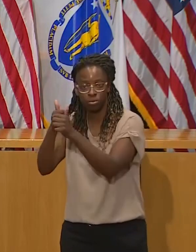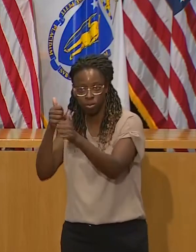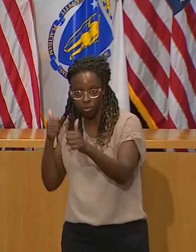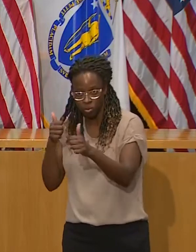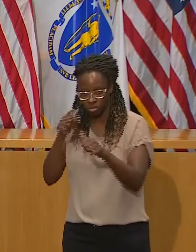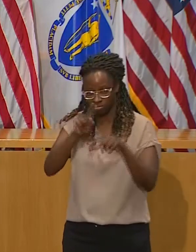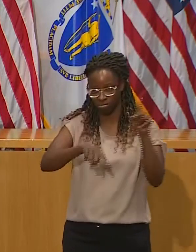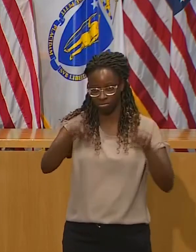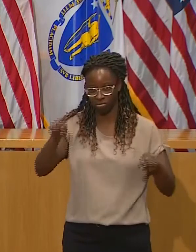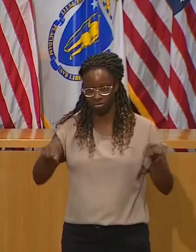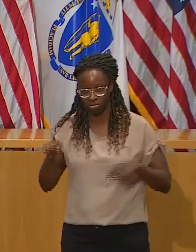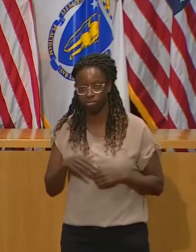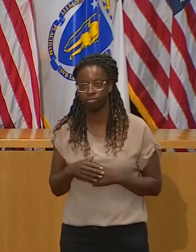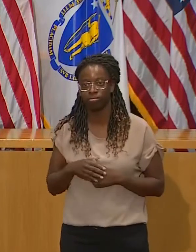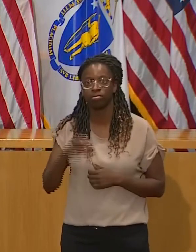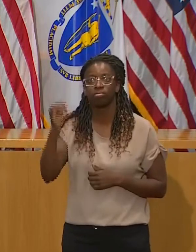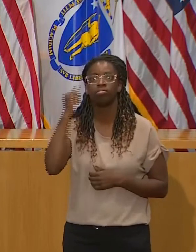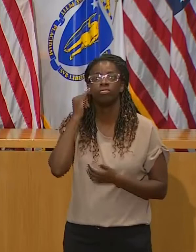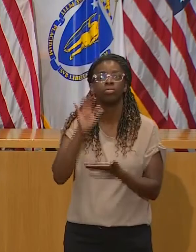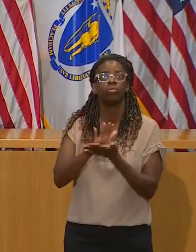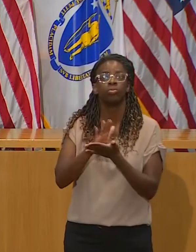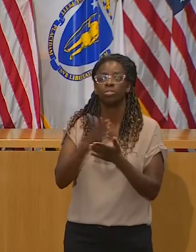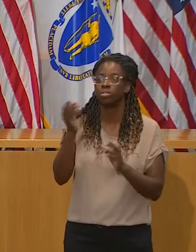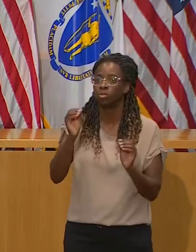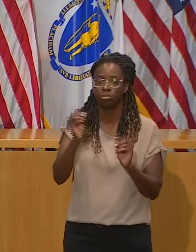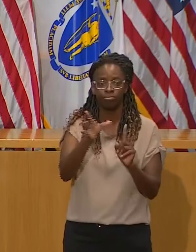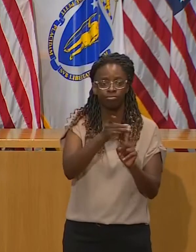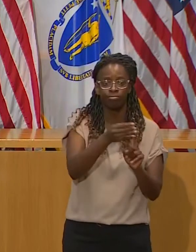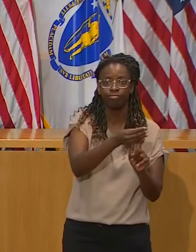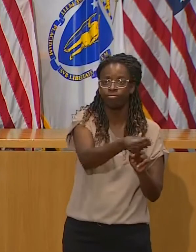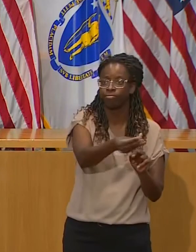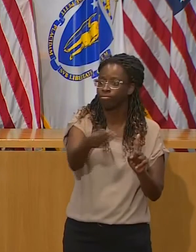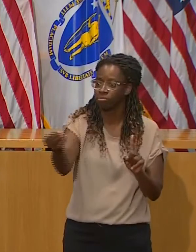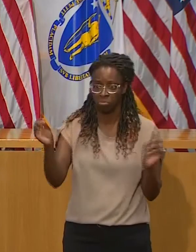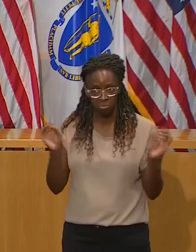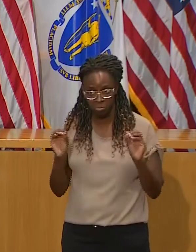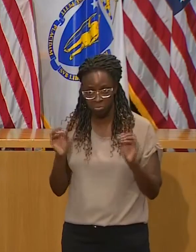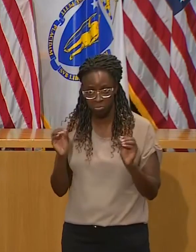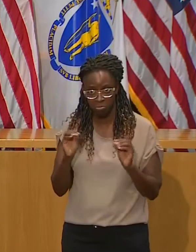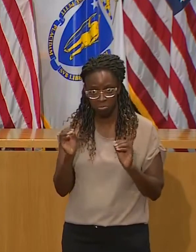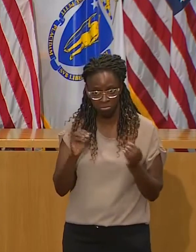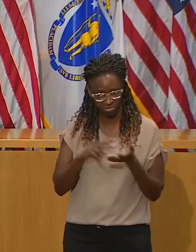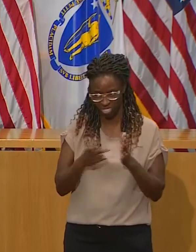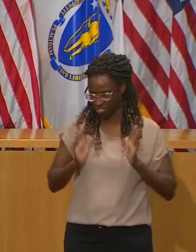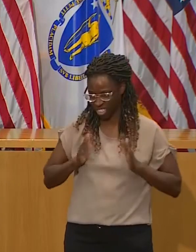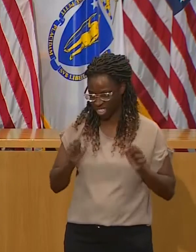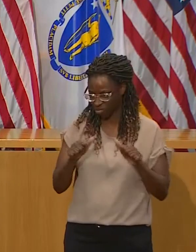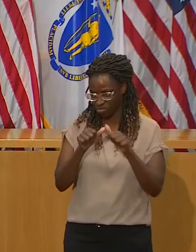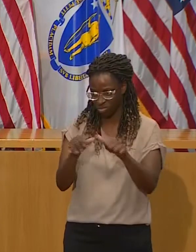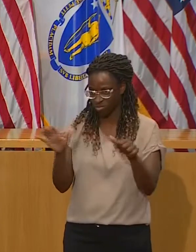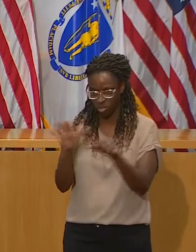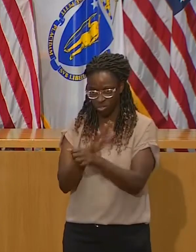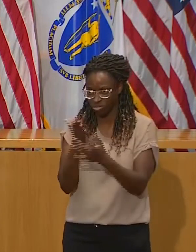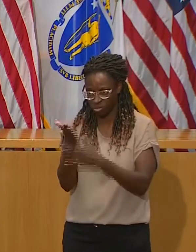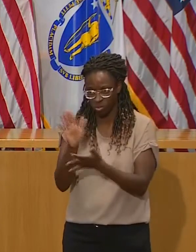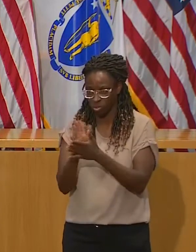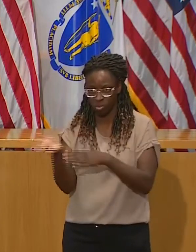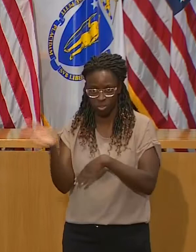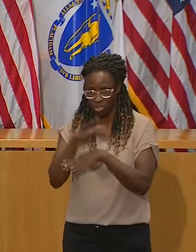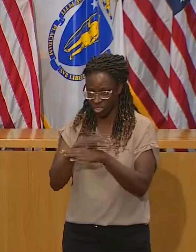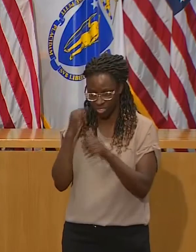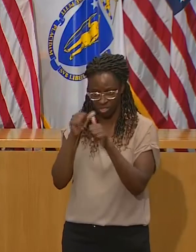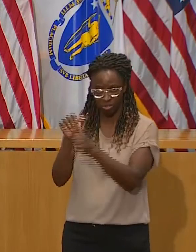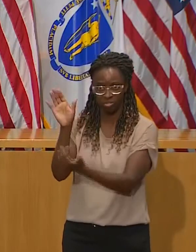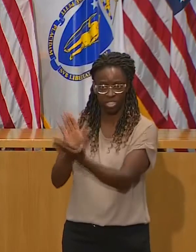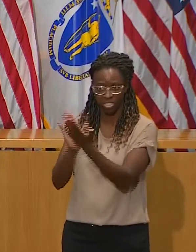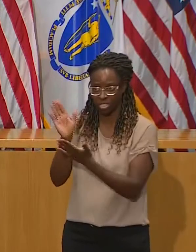in your schools, it's probably fine to continue to have kids go to school, because we now